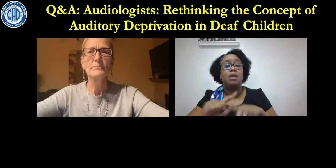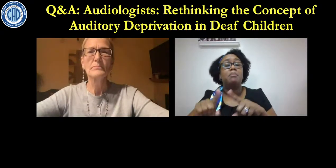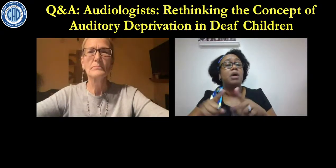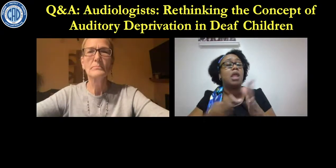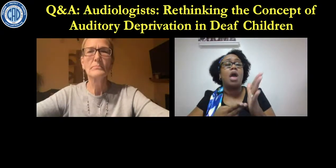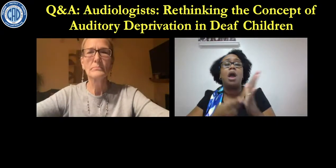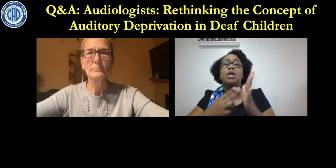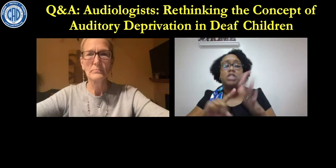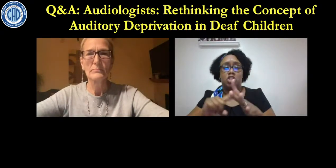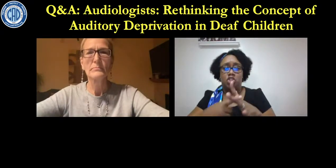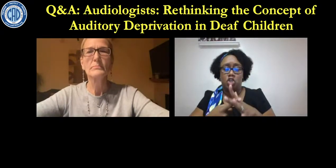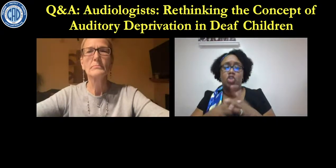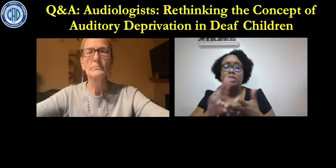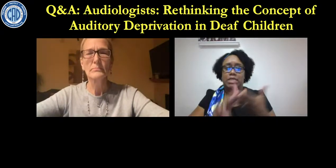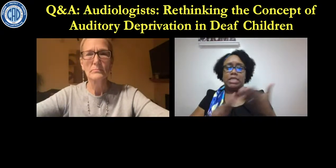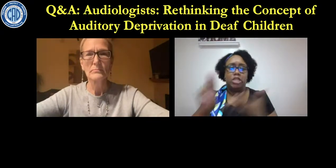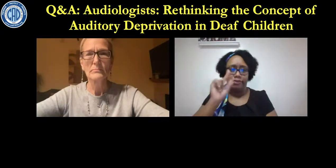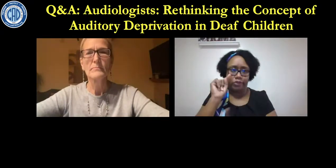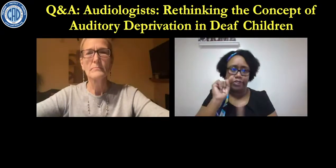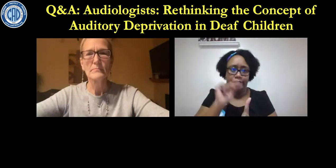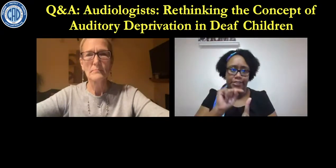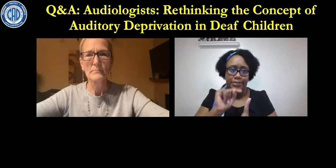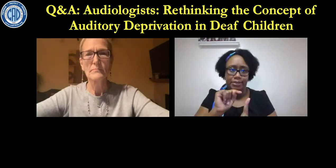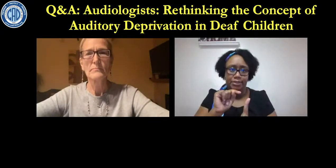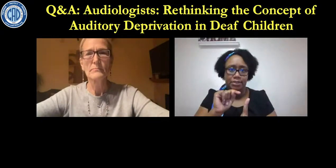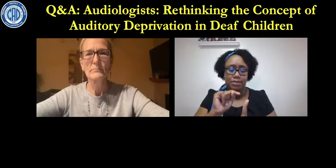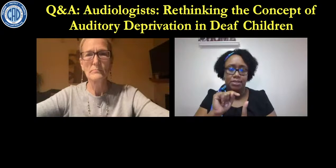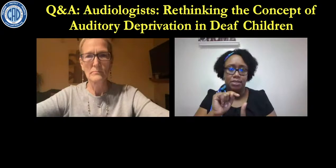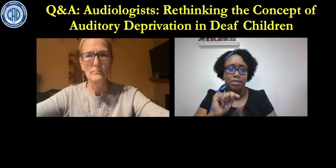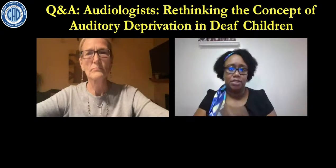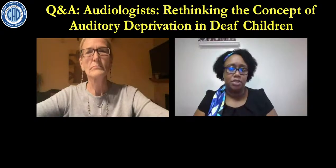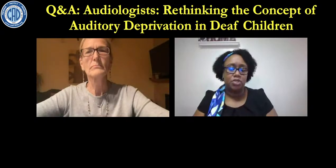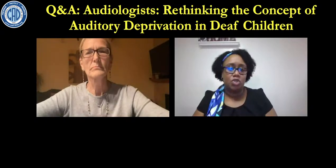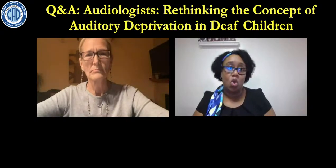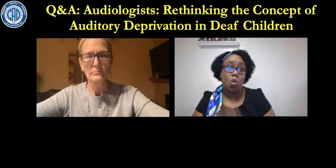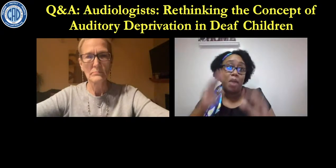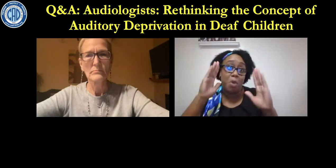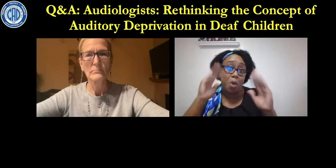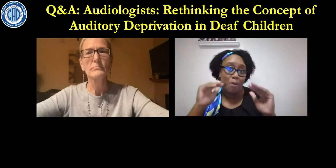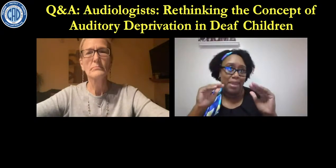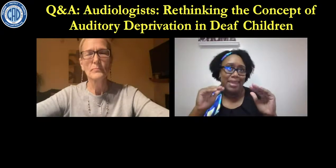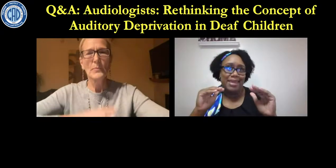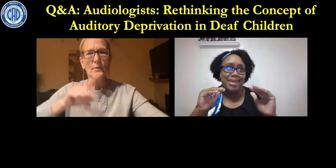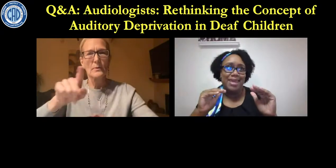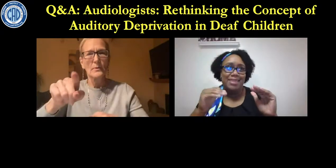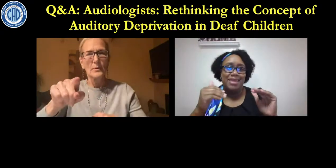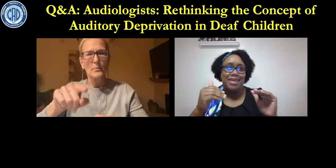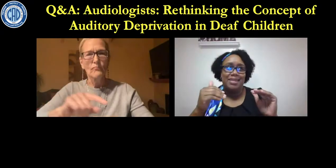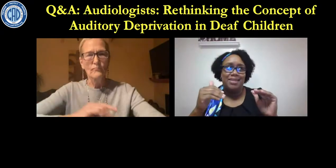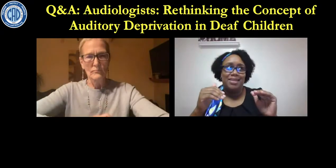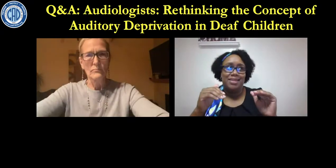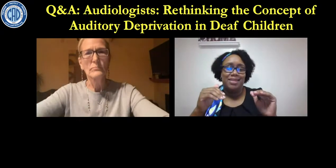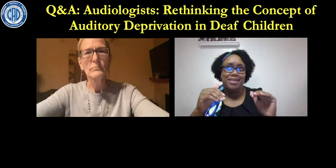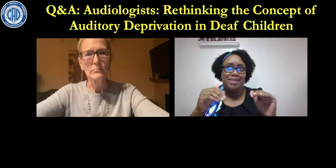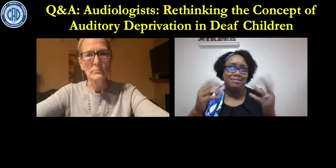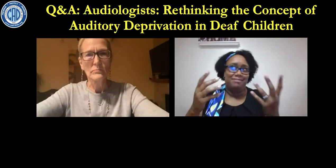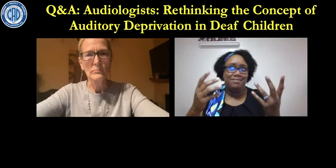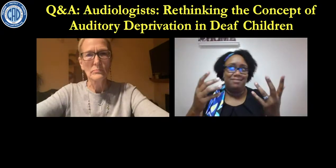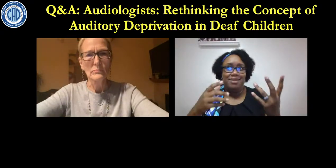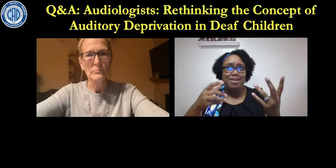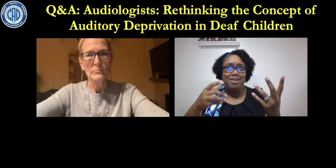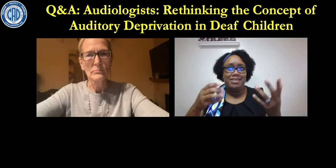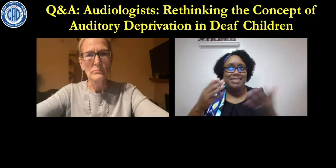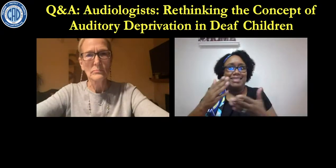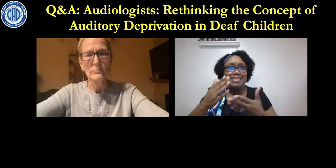important for us as audiologists to take those trainings but i will reinforce